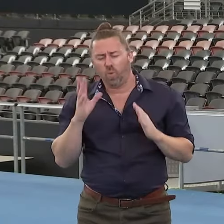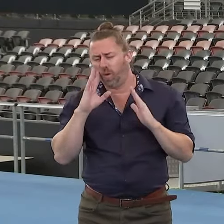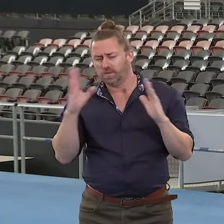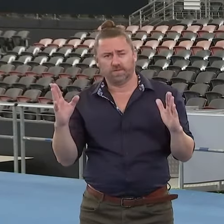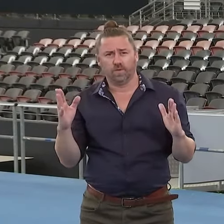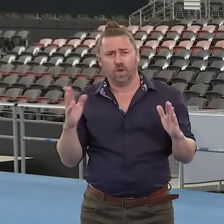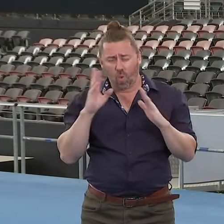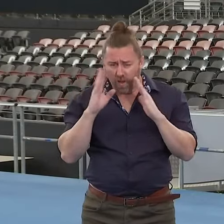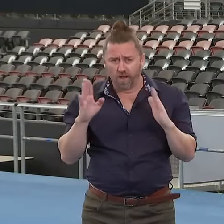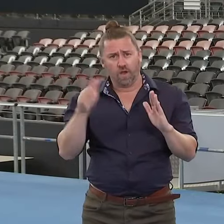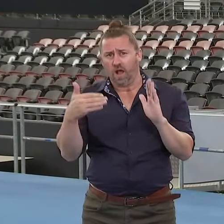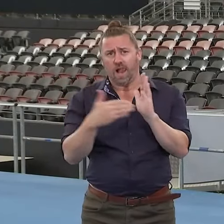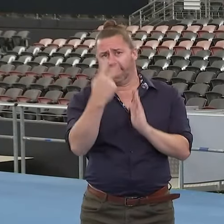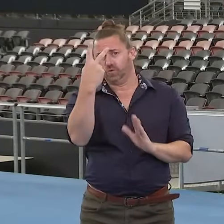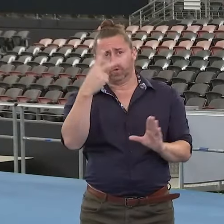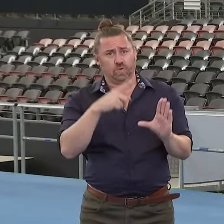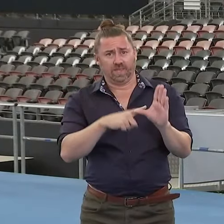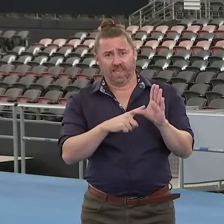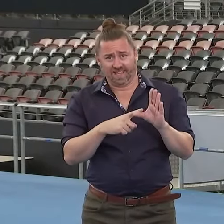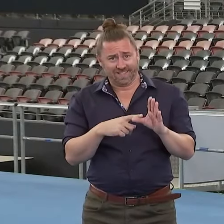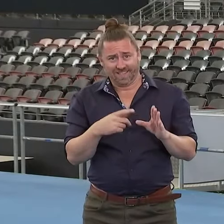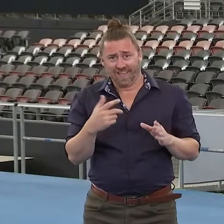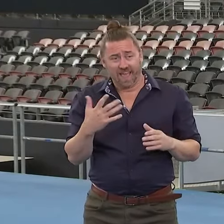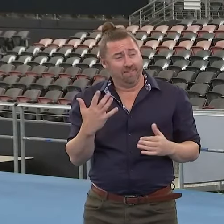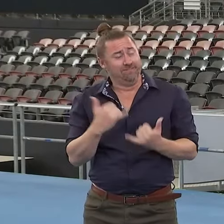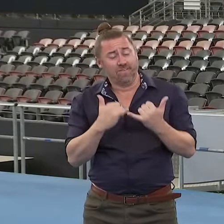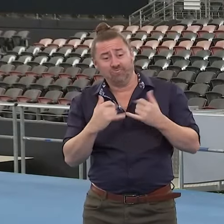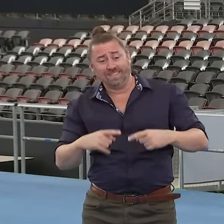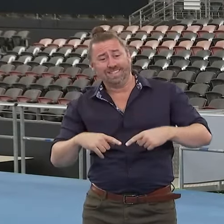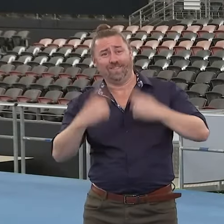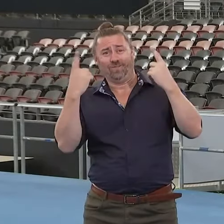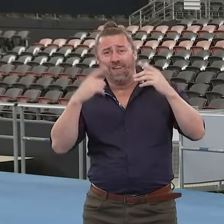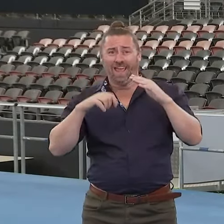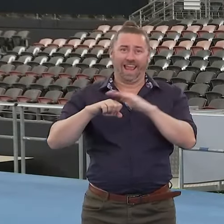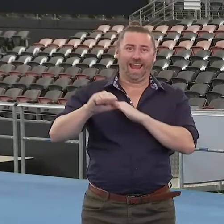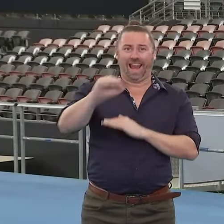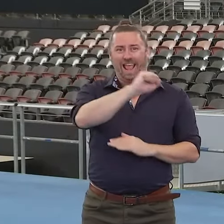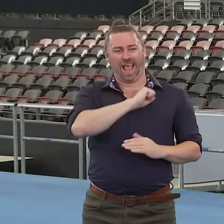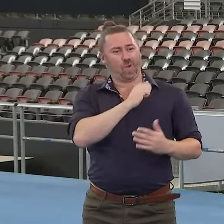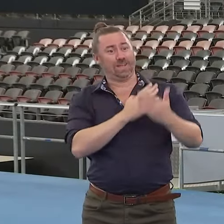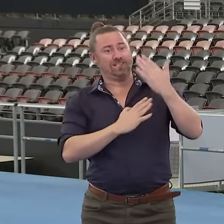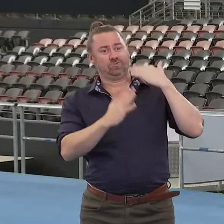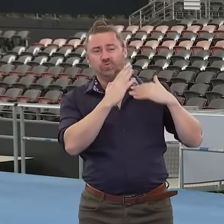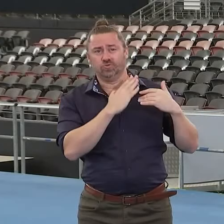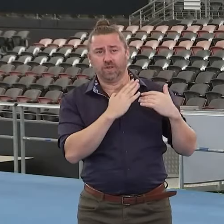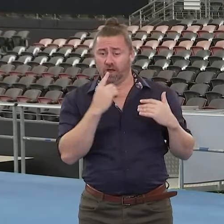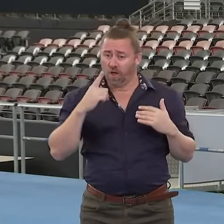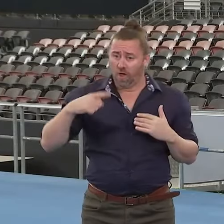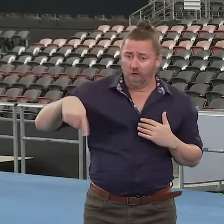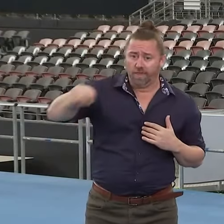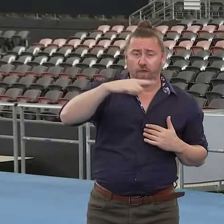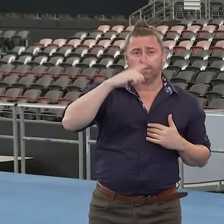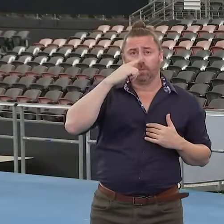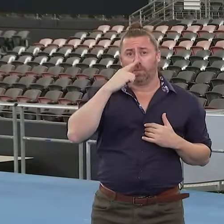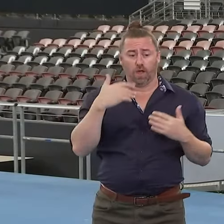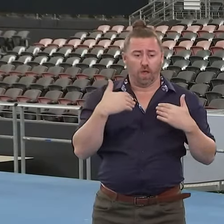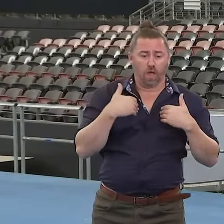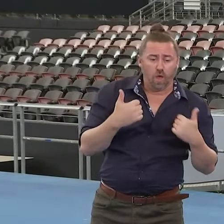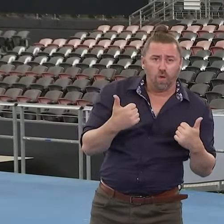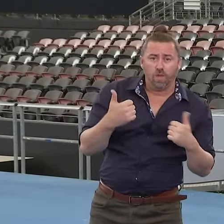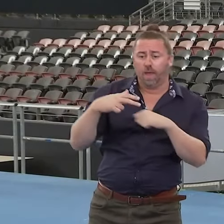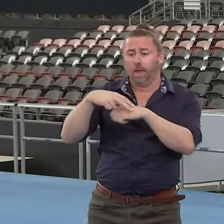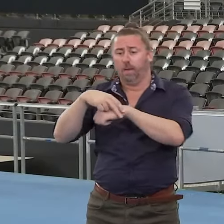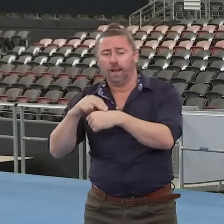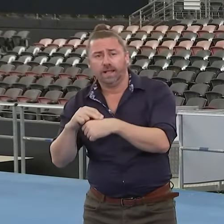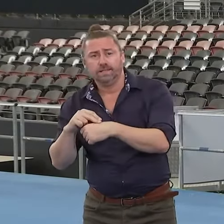extraordinary period of time over the last two years. And can I just say, our frontline personnel and people working behind